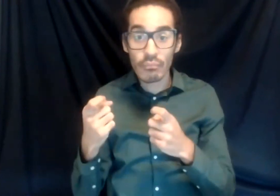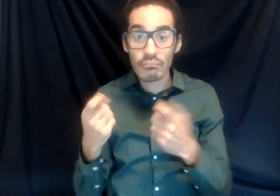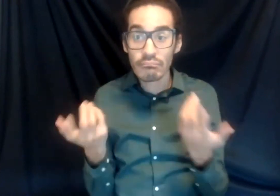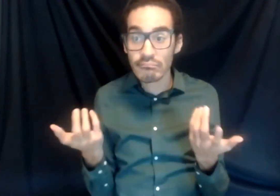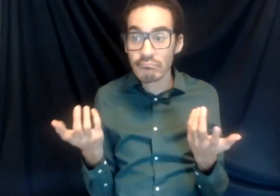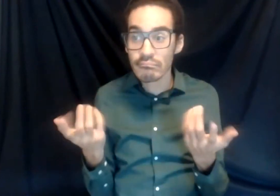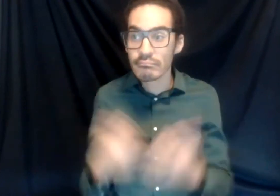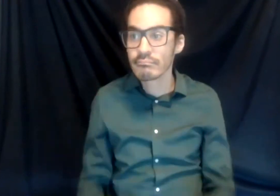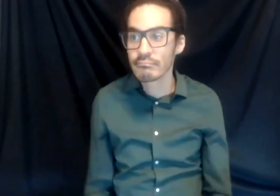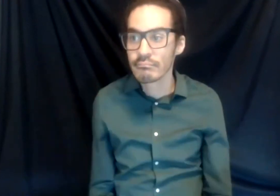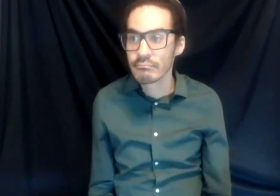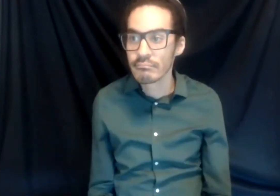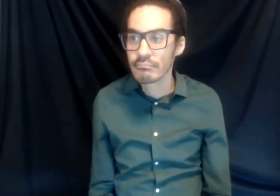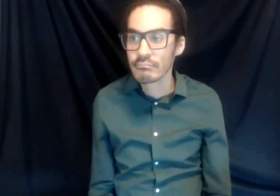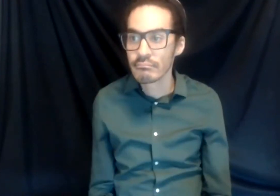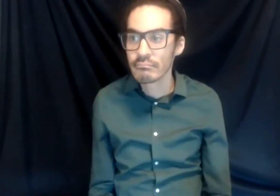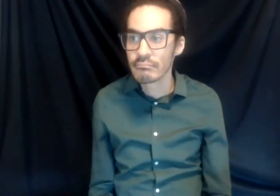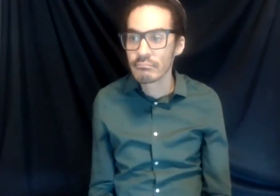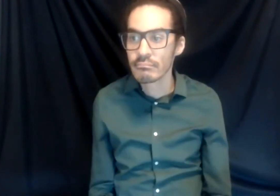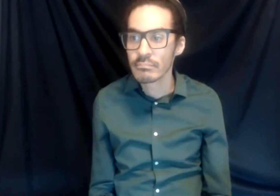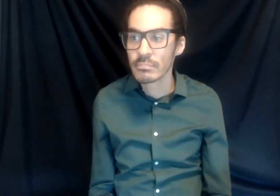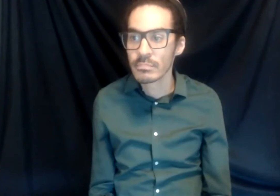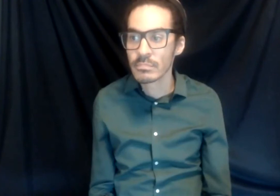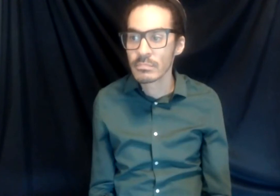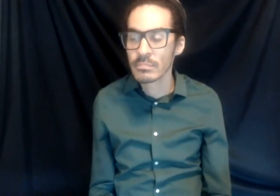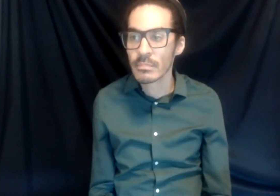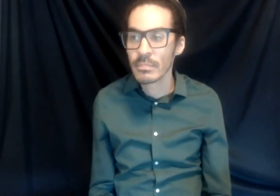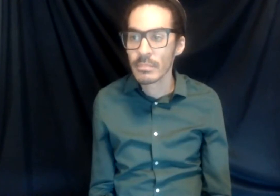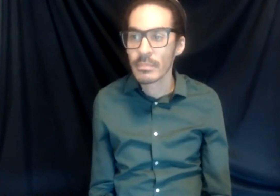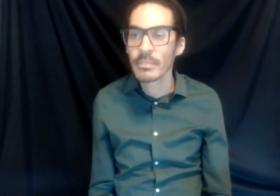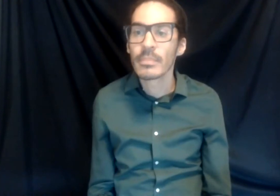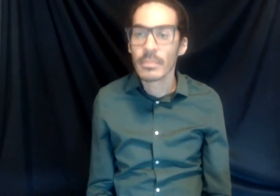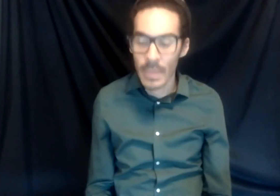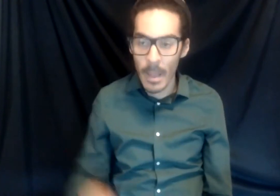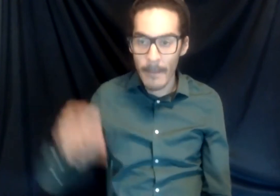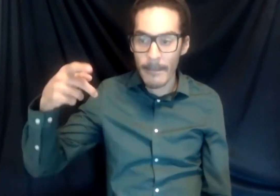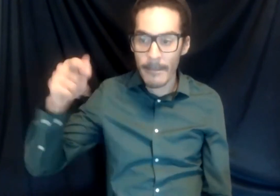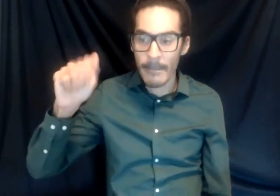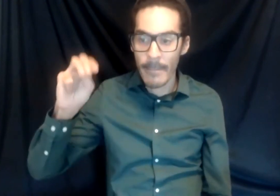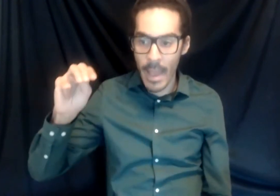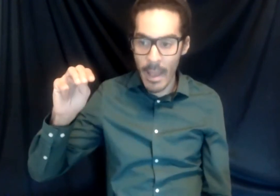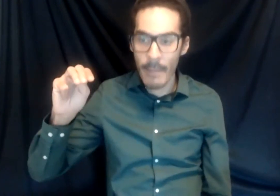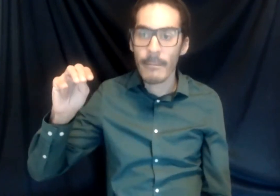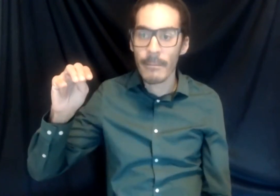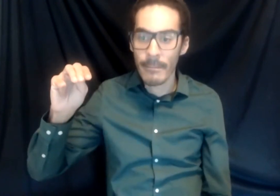Let's see Pam, uh, Pamela has, asked one. Uh, what are your thoughts